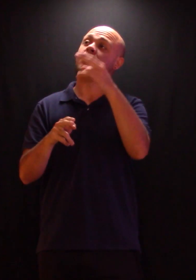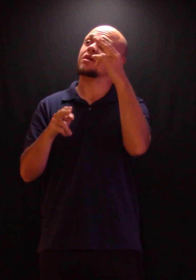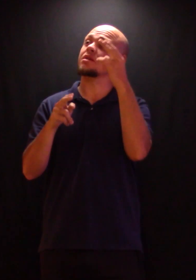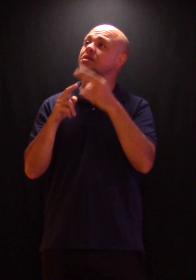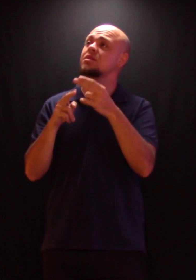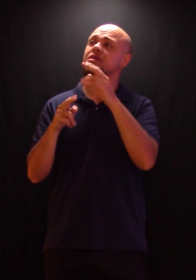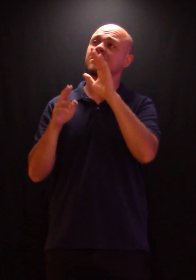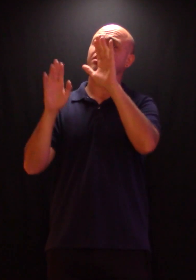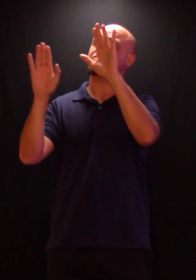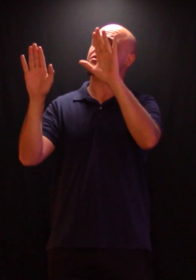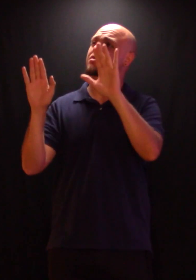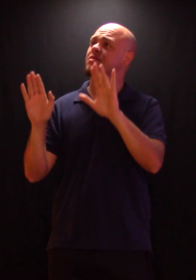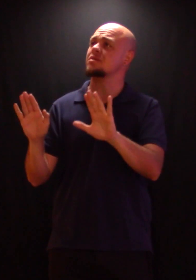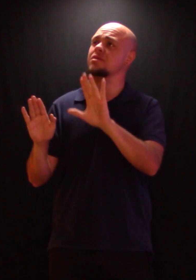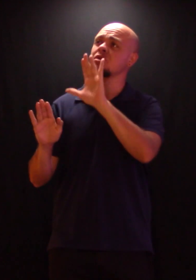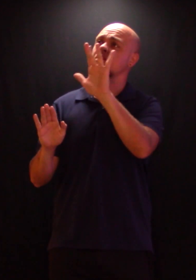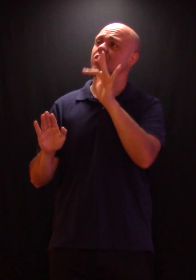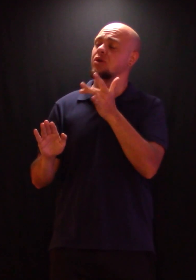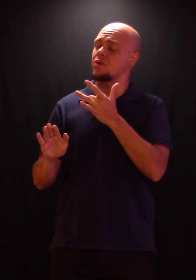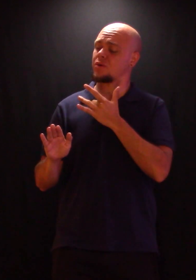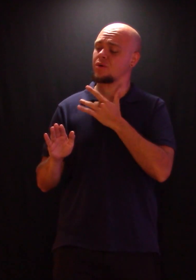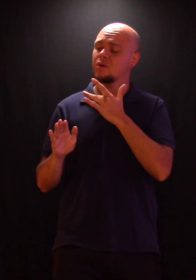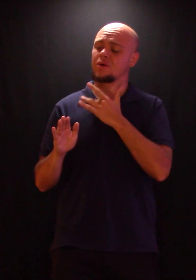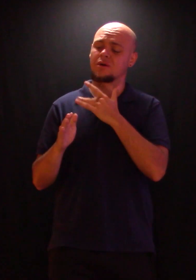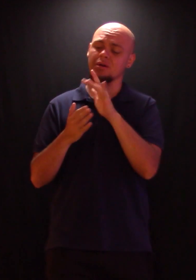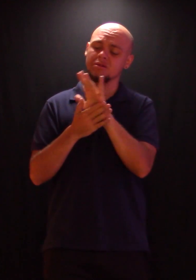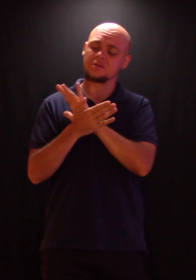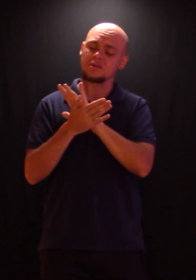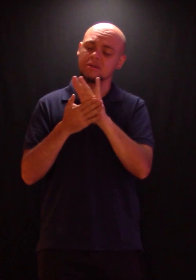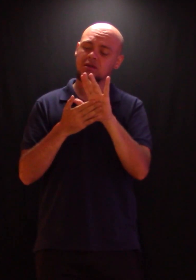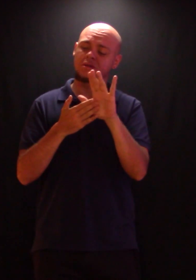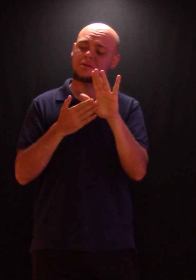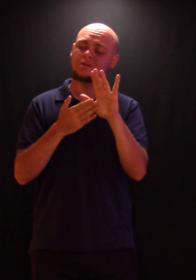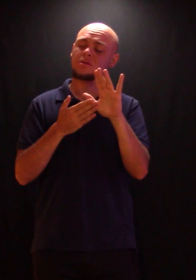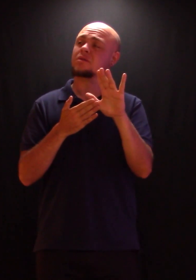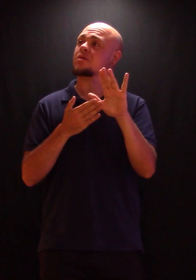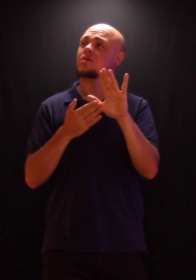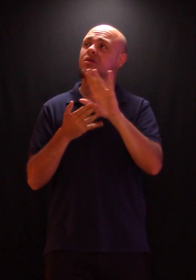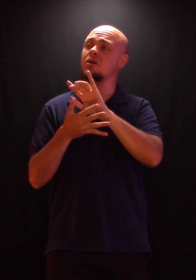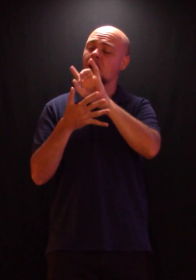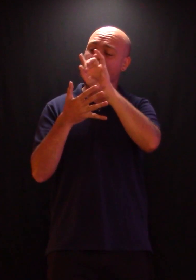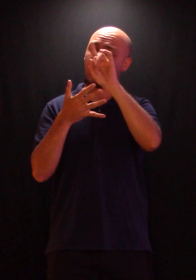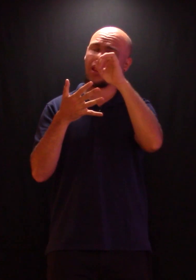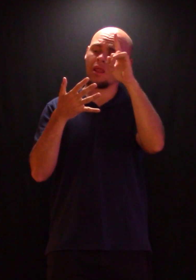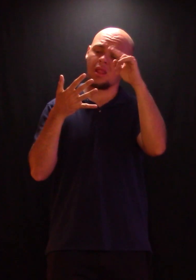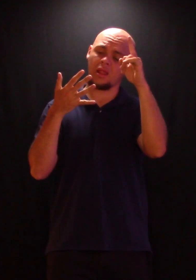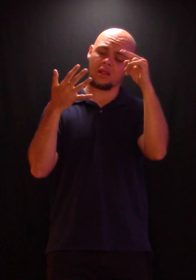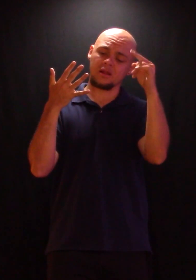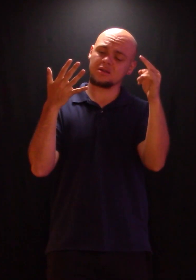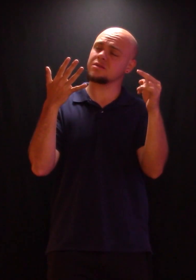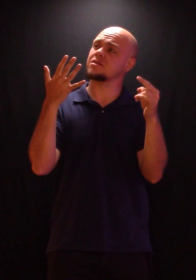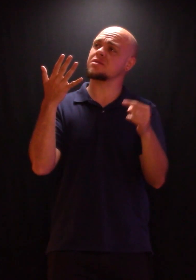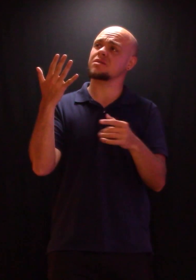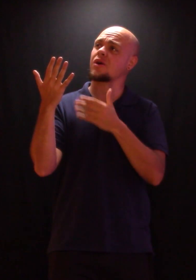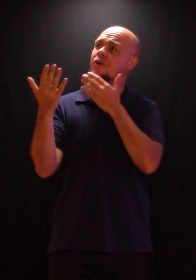name is great and Your heart is kind For all Your